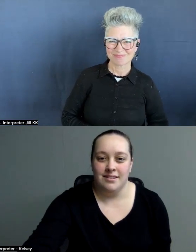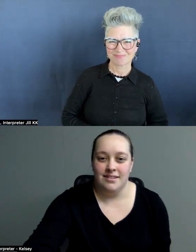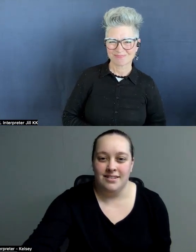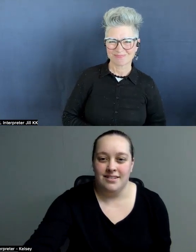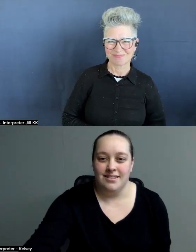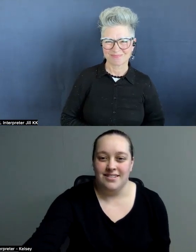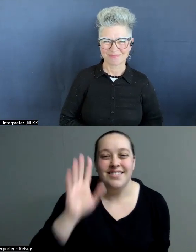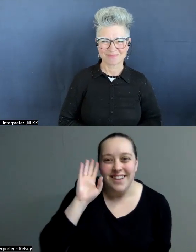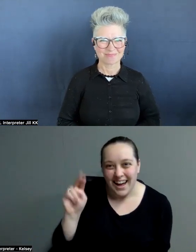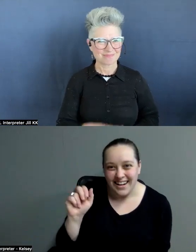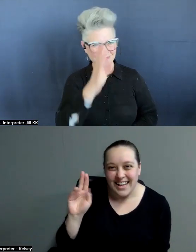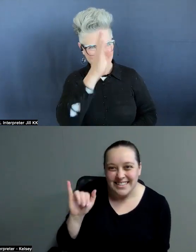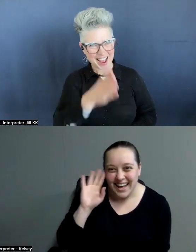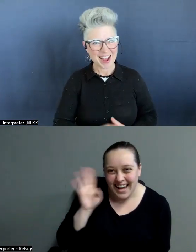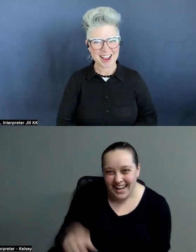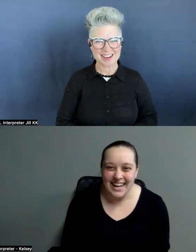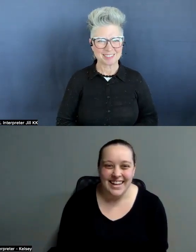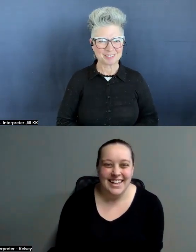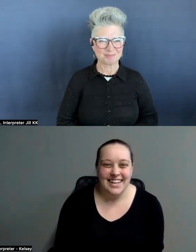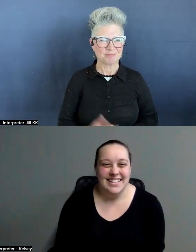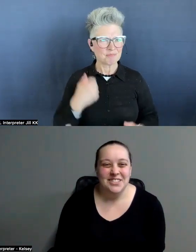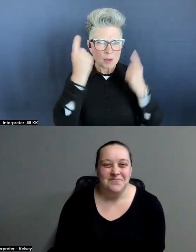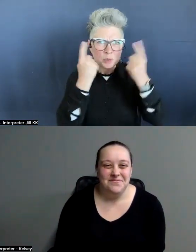I was wondering where I was.